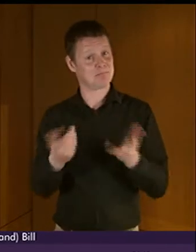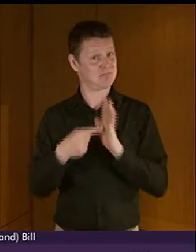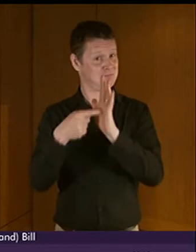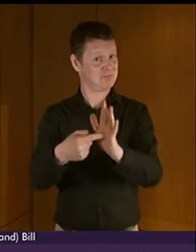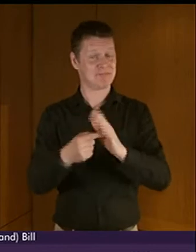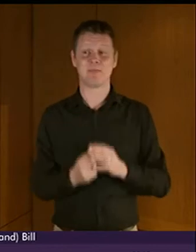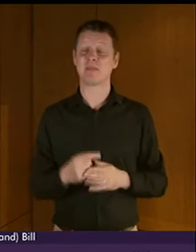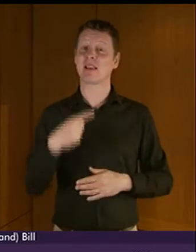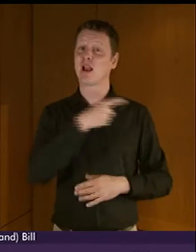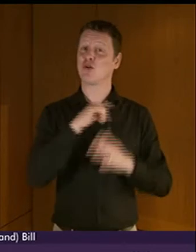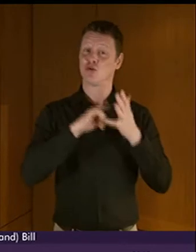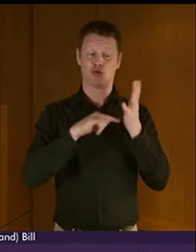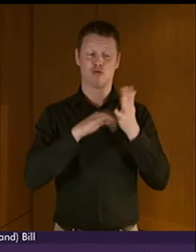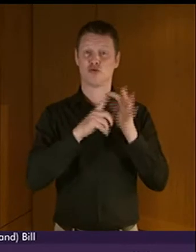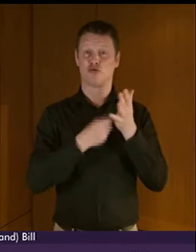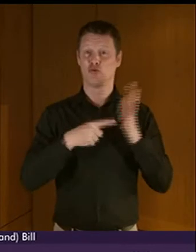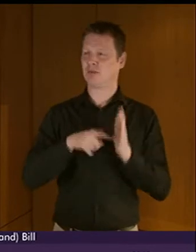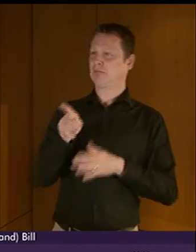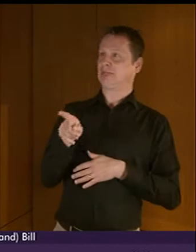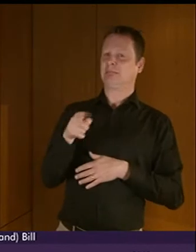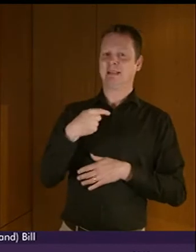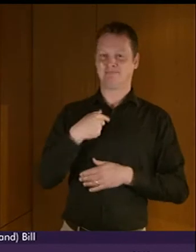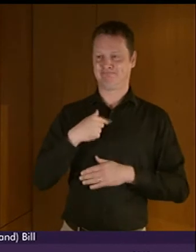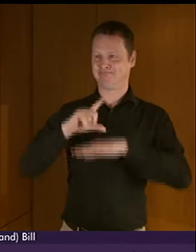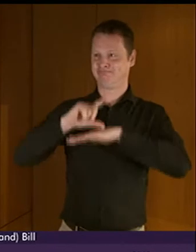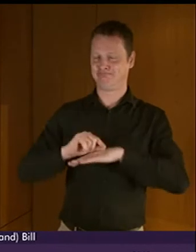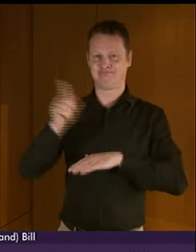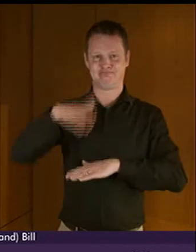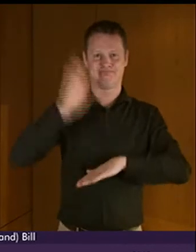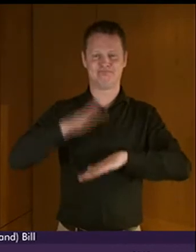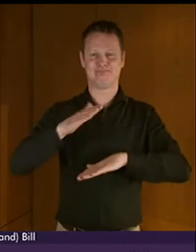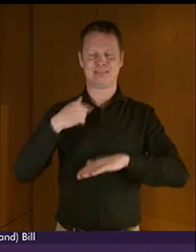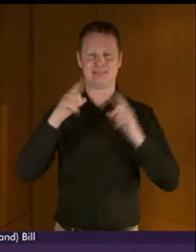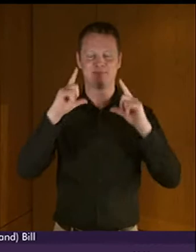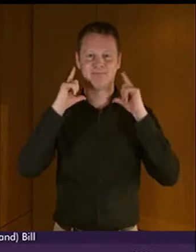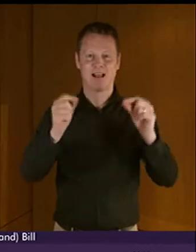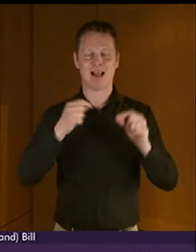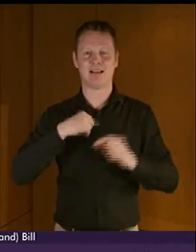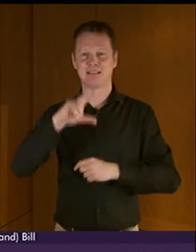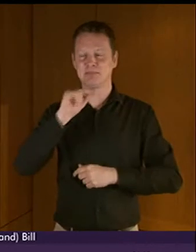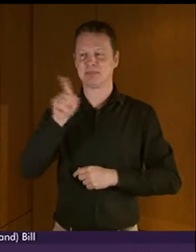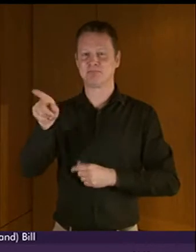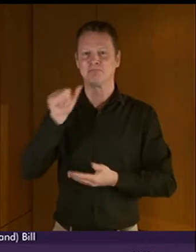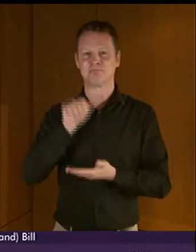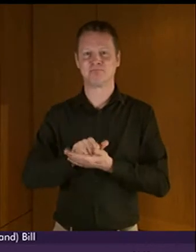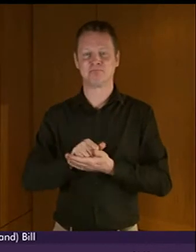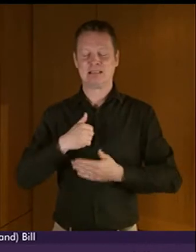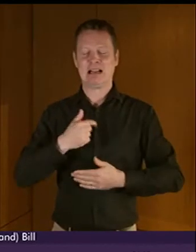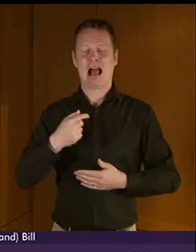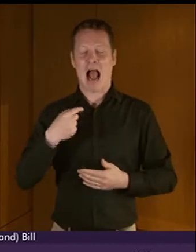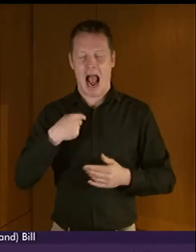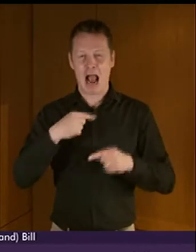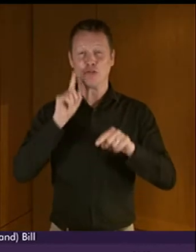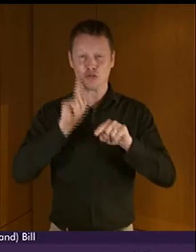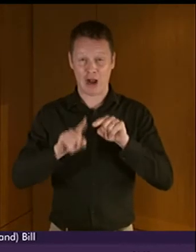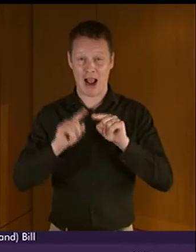I am duly chastised by Dennis Robertson for the speed of my speaking. The balance I trying to strike is getting